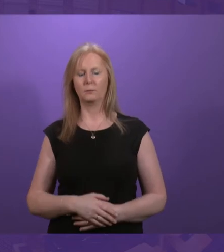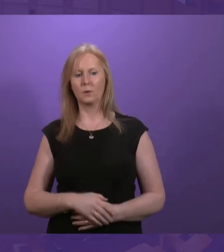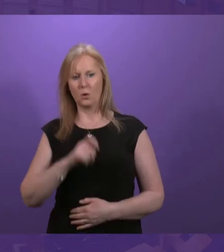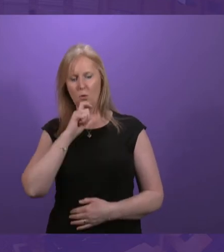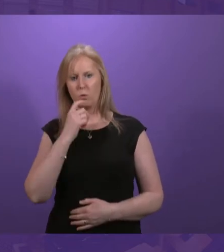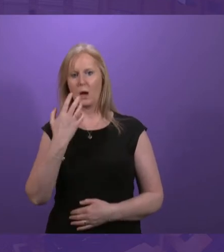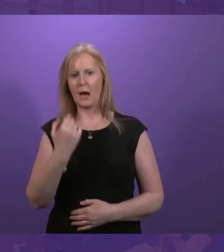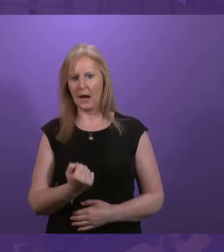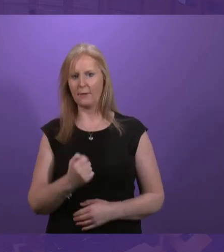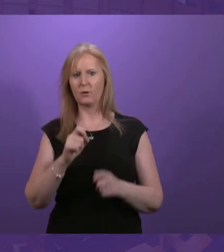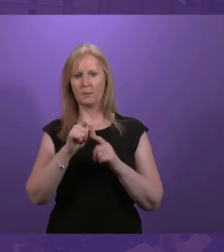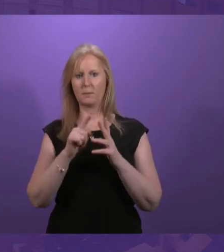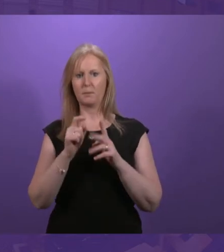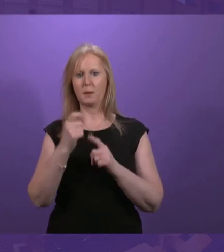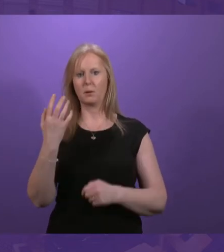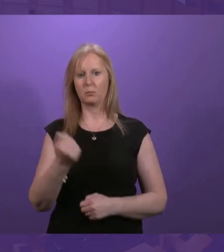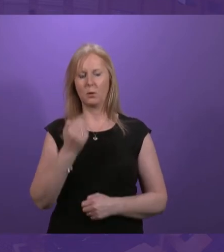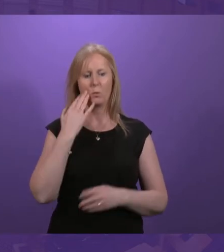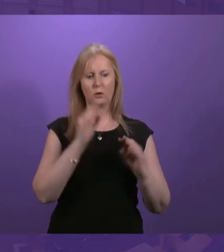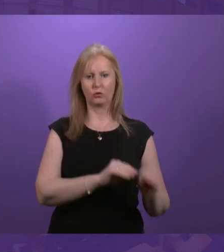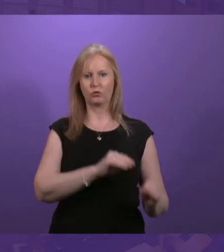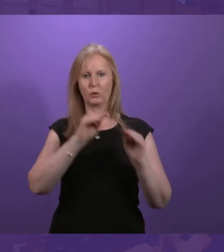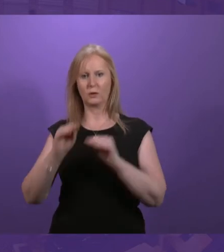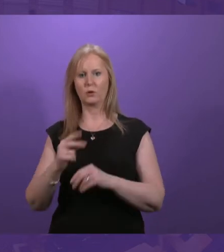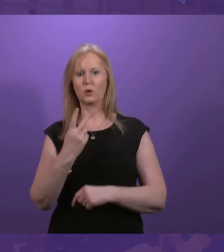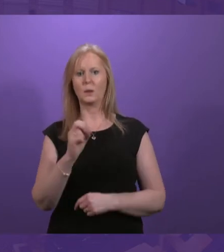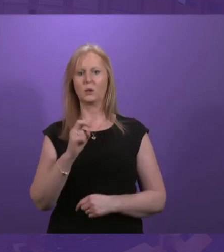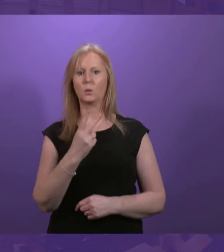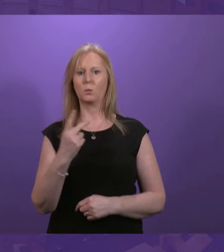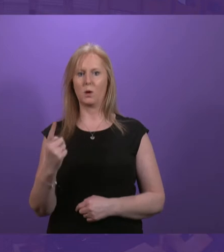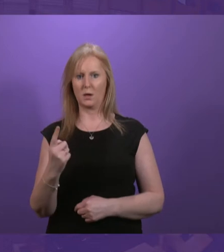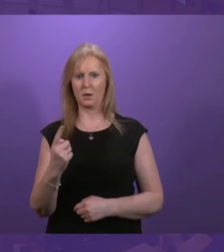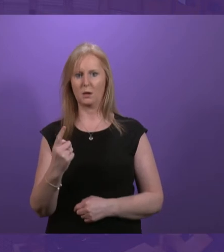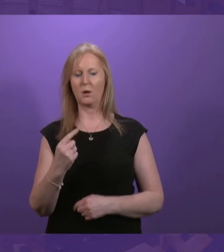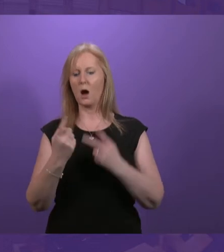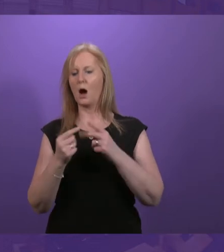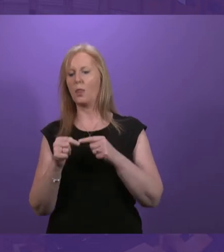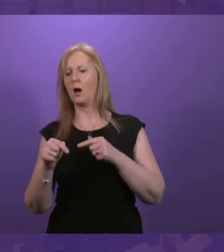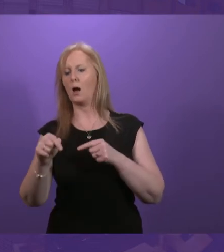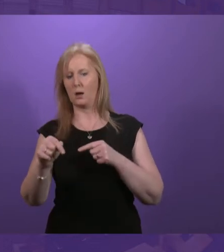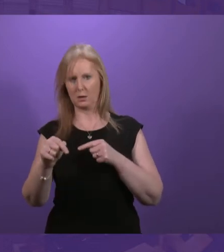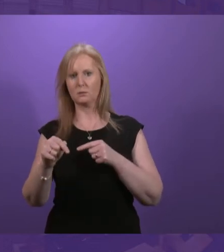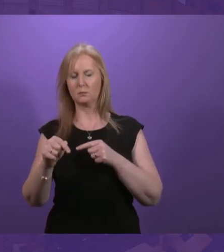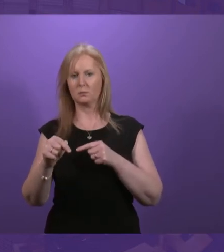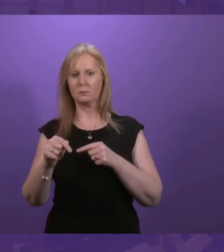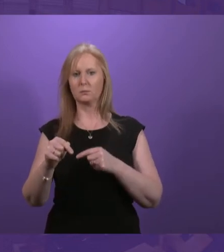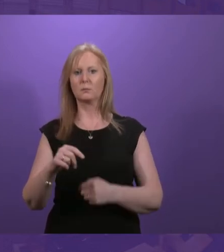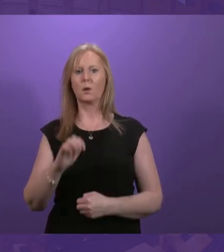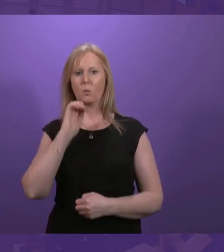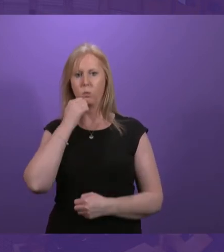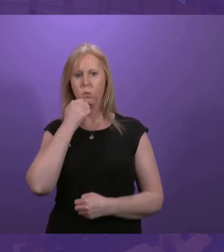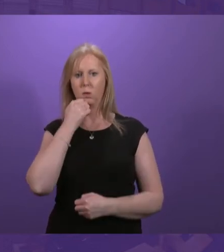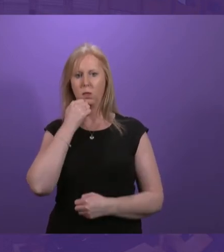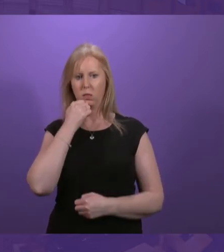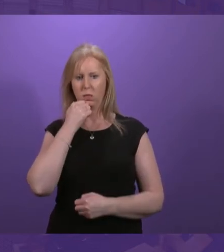received PIP, when we transfer across in 2021, or some other time after that, will it be done